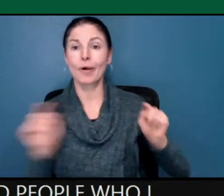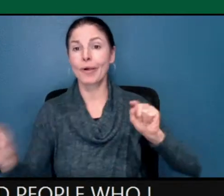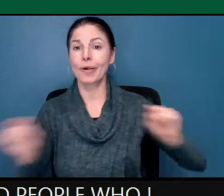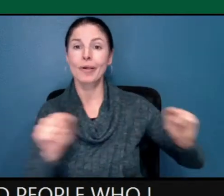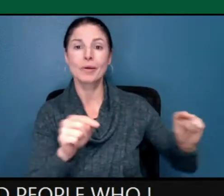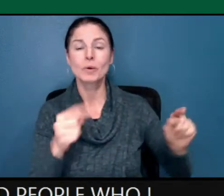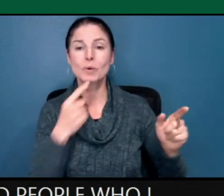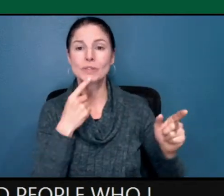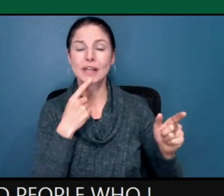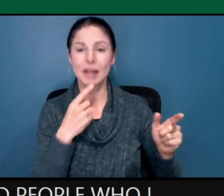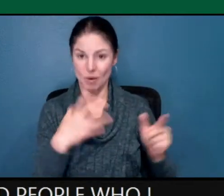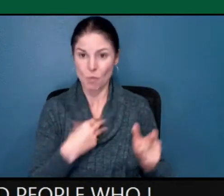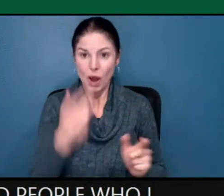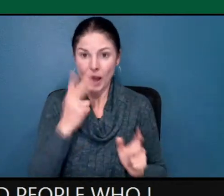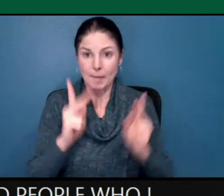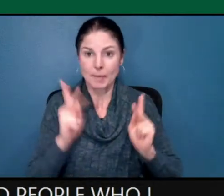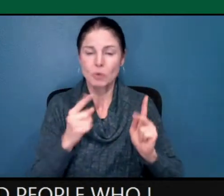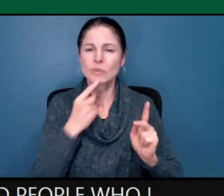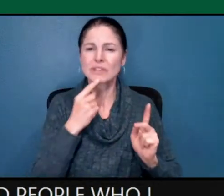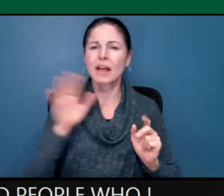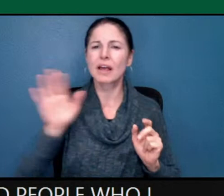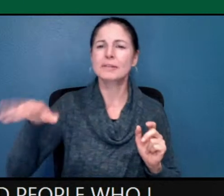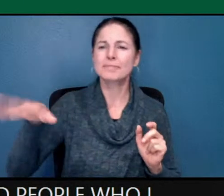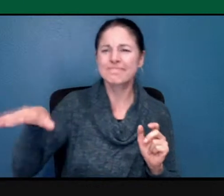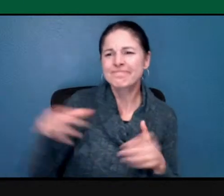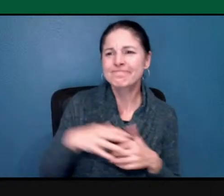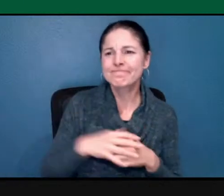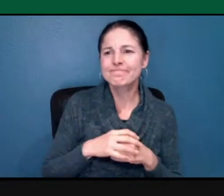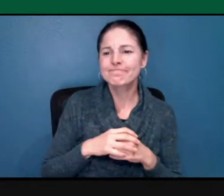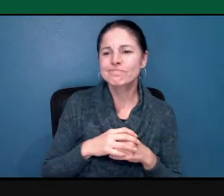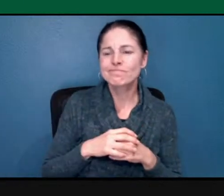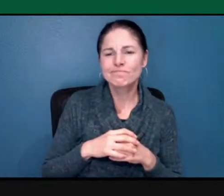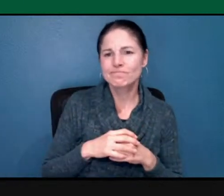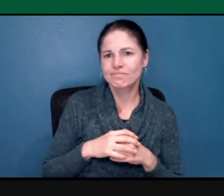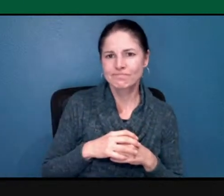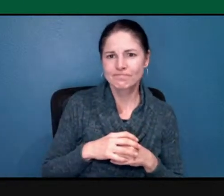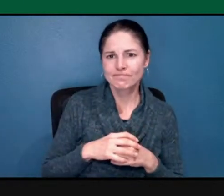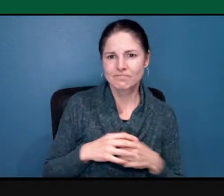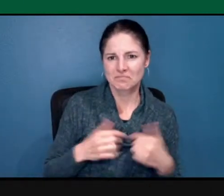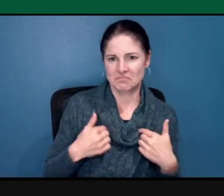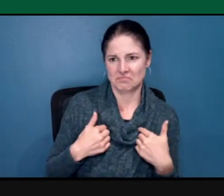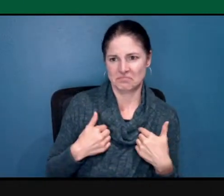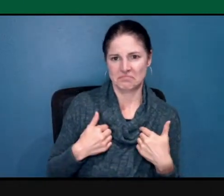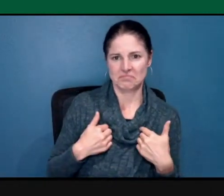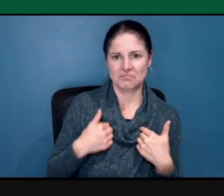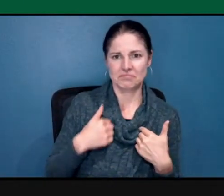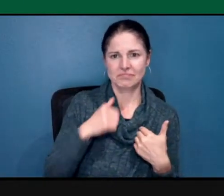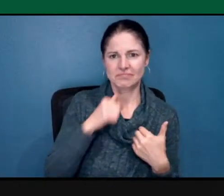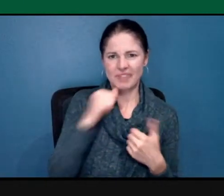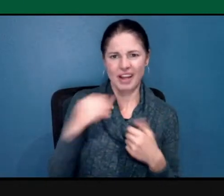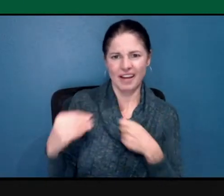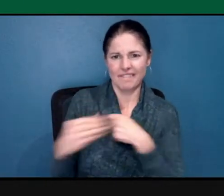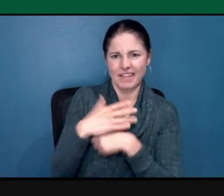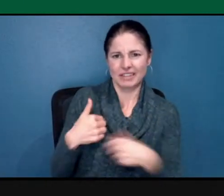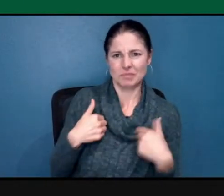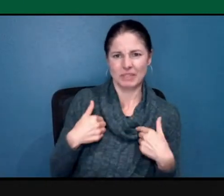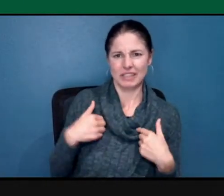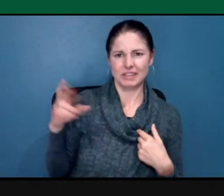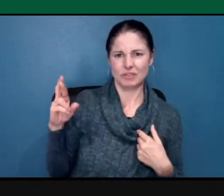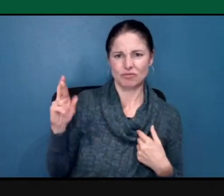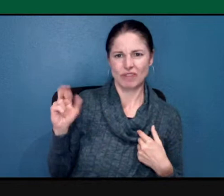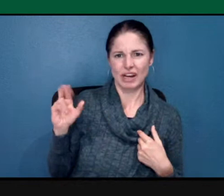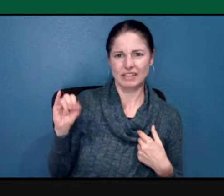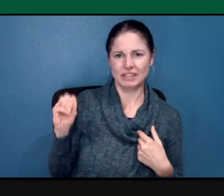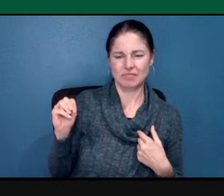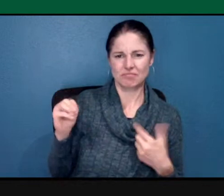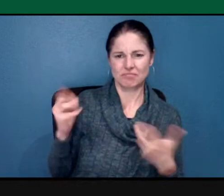people who I've heard say, you know, I'm not affected by racism. That's what I heard the